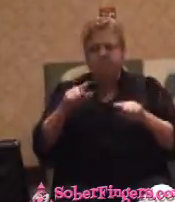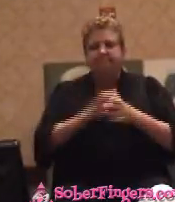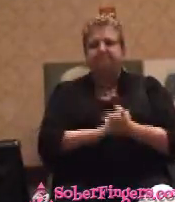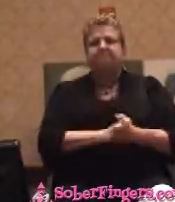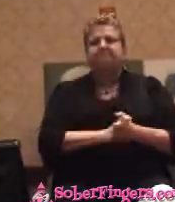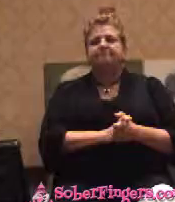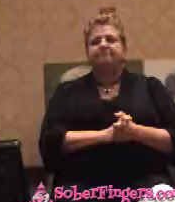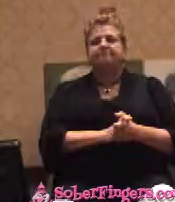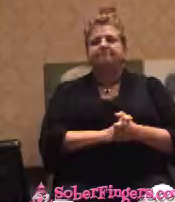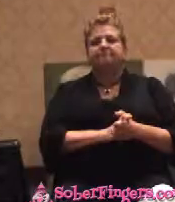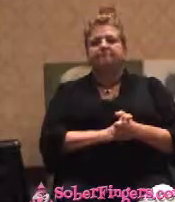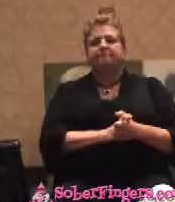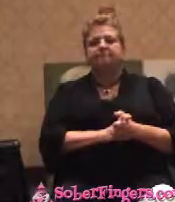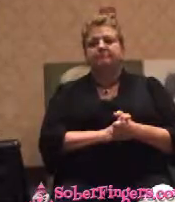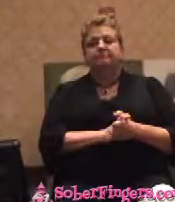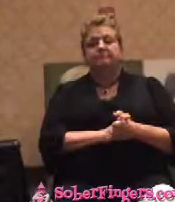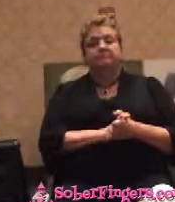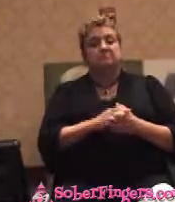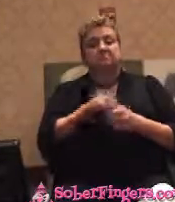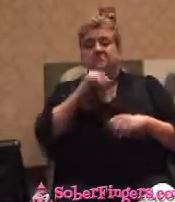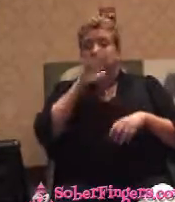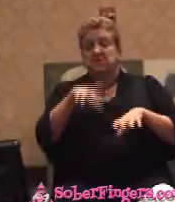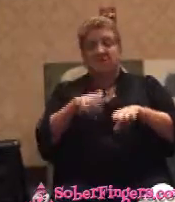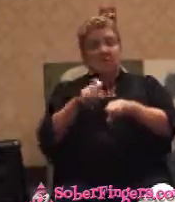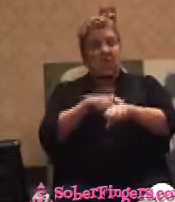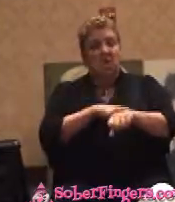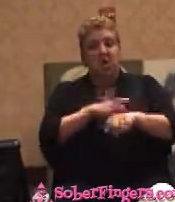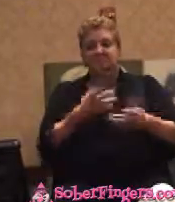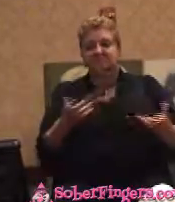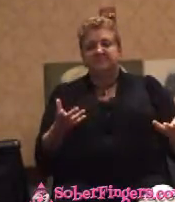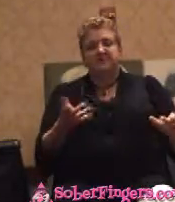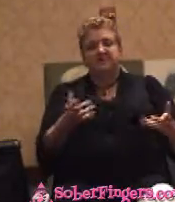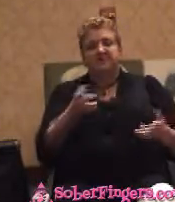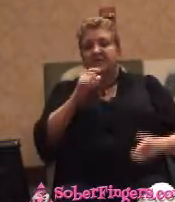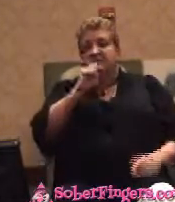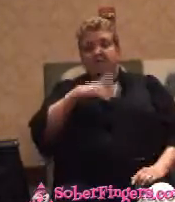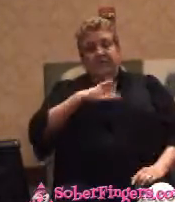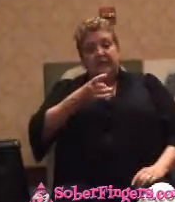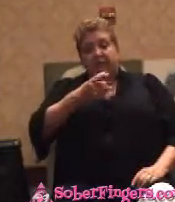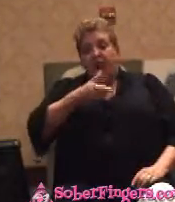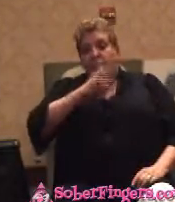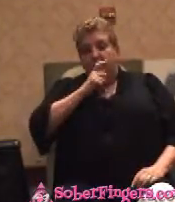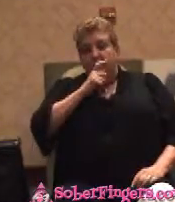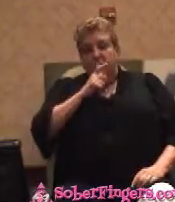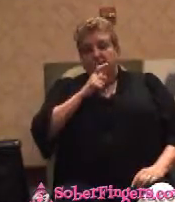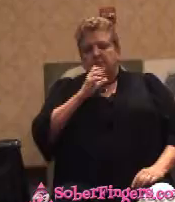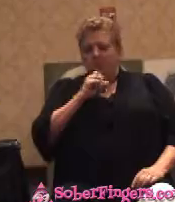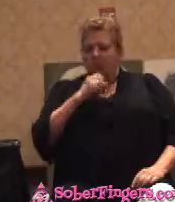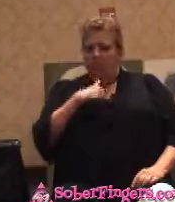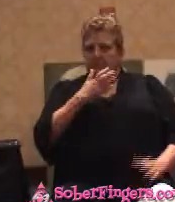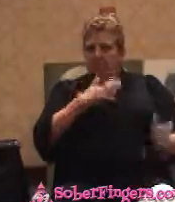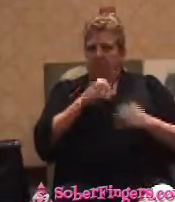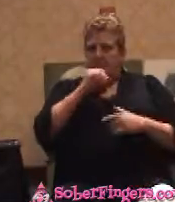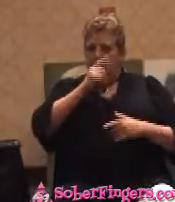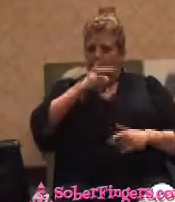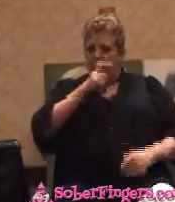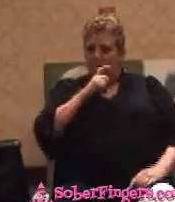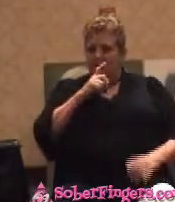I didn't take a bottle. Because she never did like drinking. So I wasn't going to drink. They started the surgery